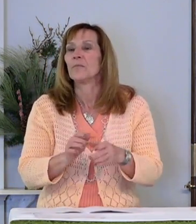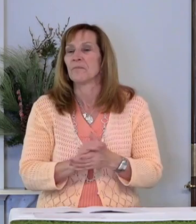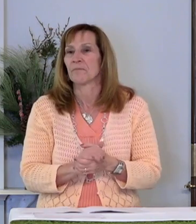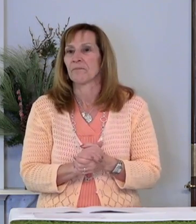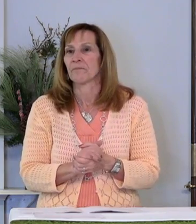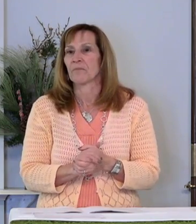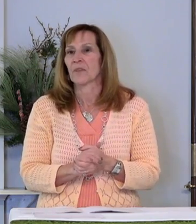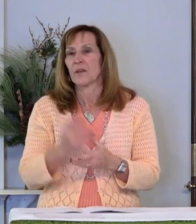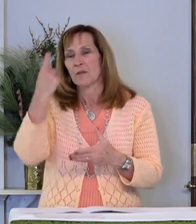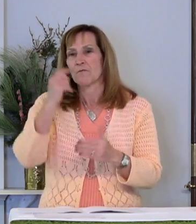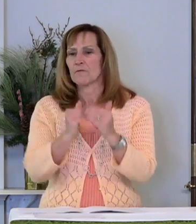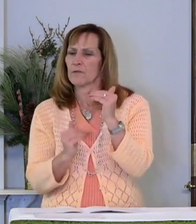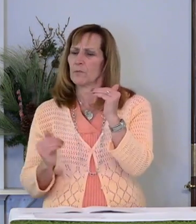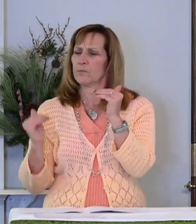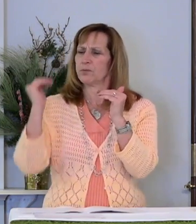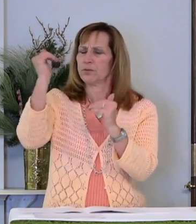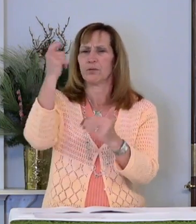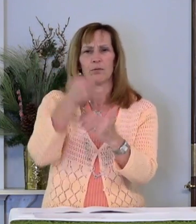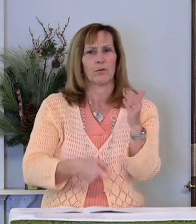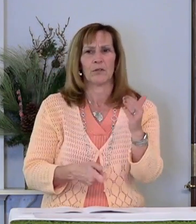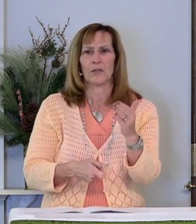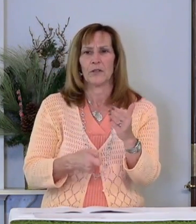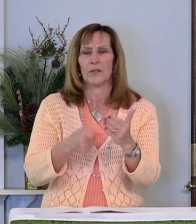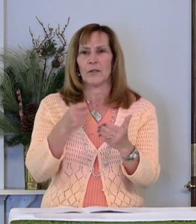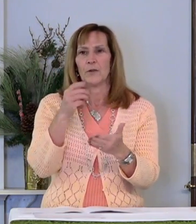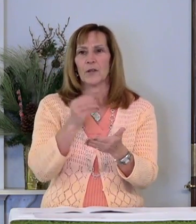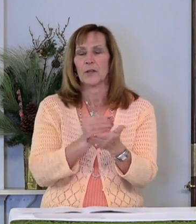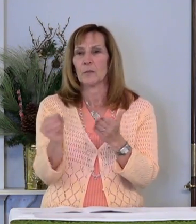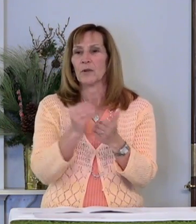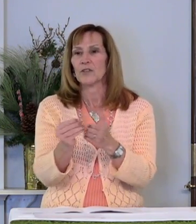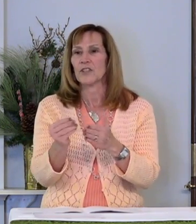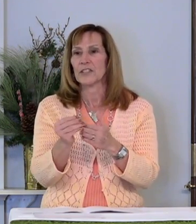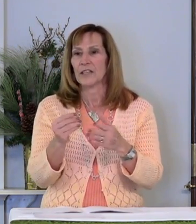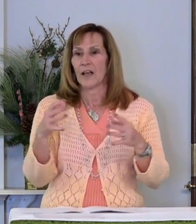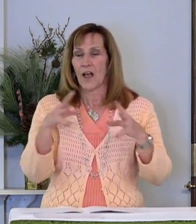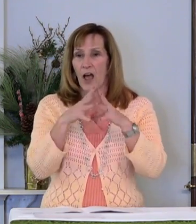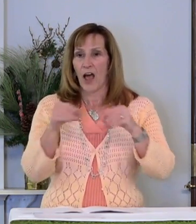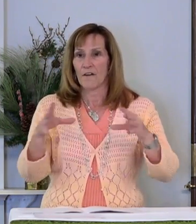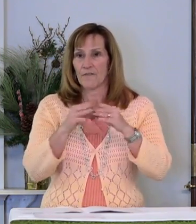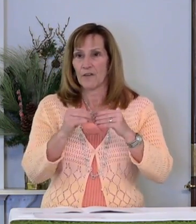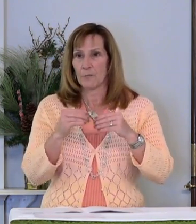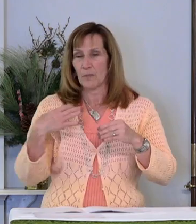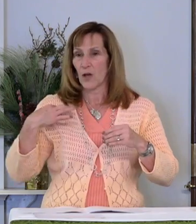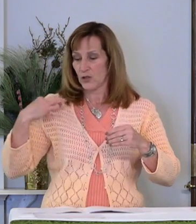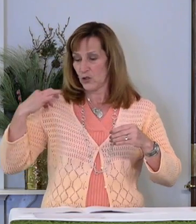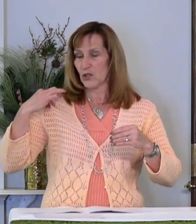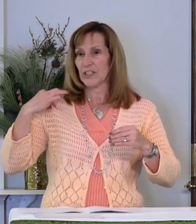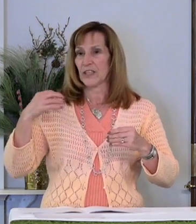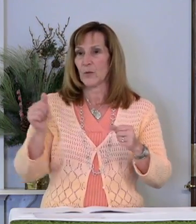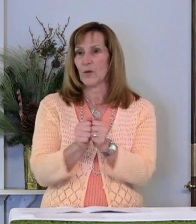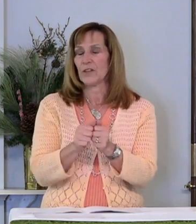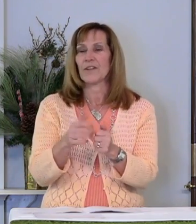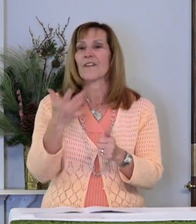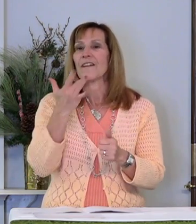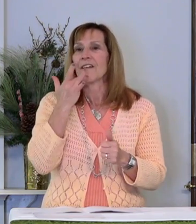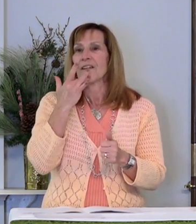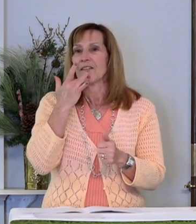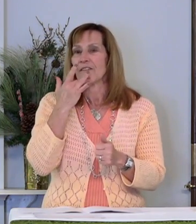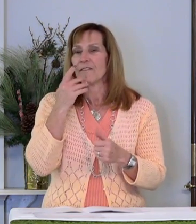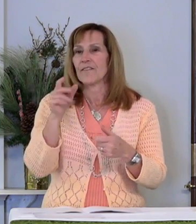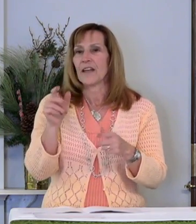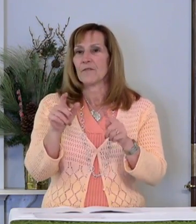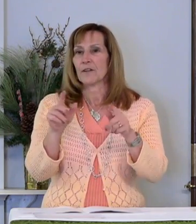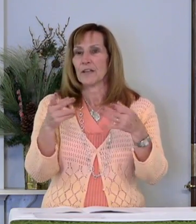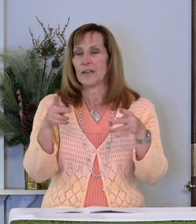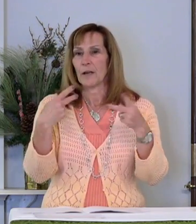For a high price, you can buy a football jersey with your favorite quarterback's name across